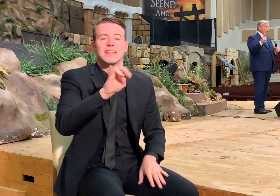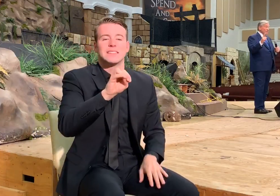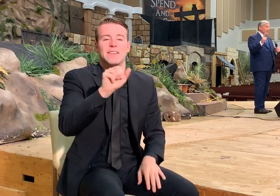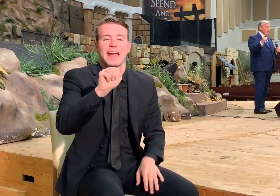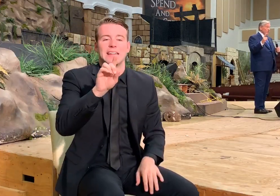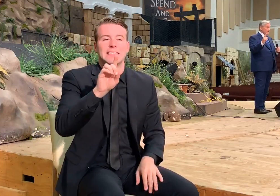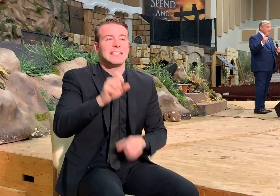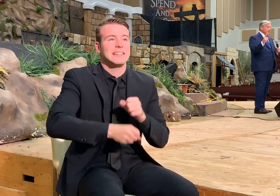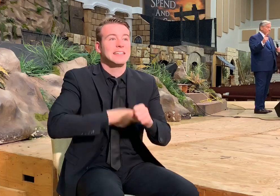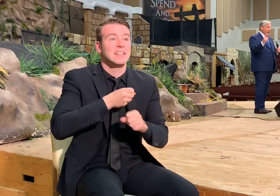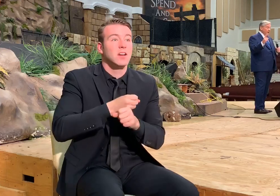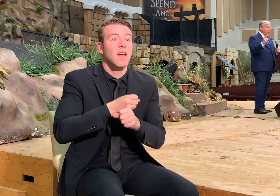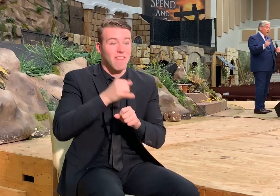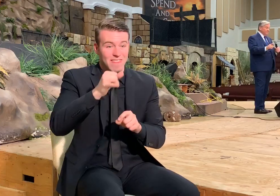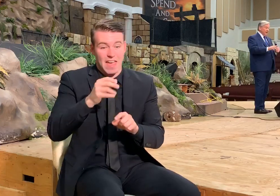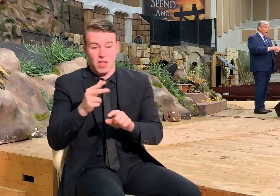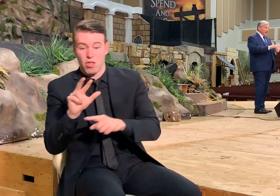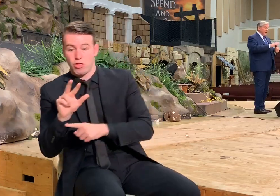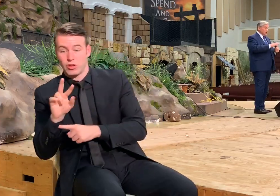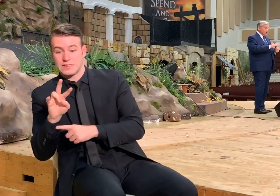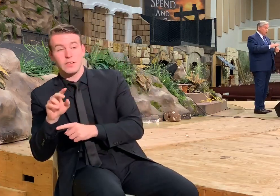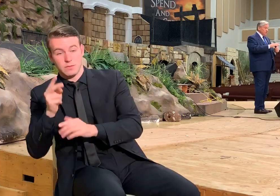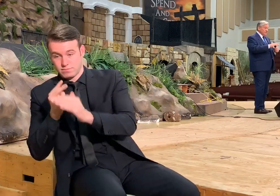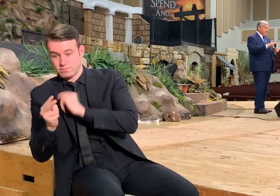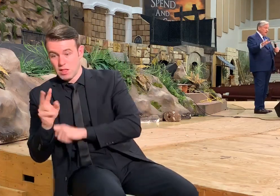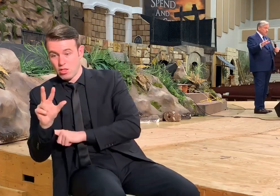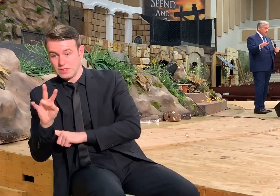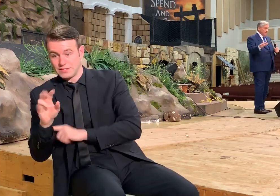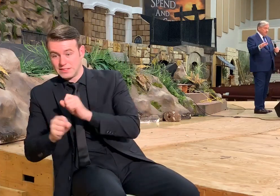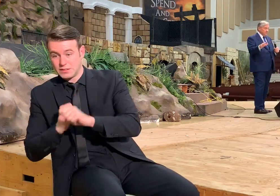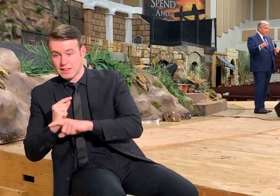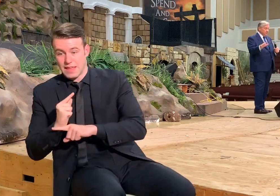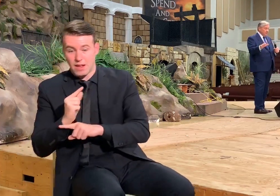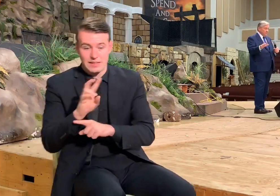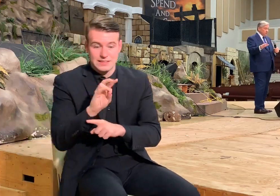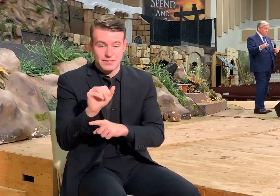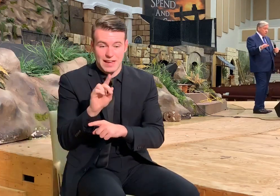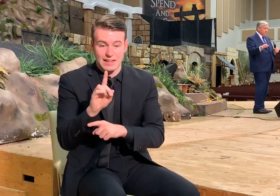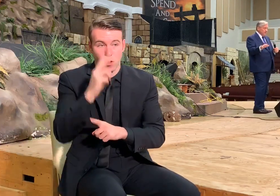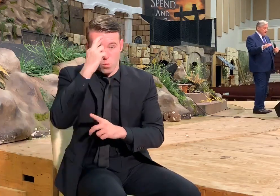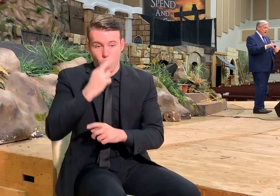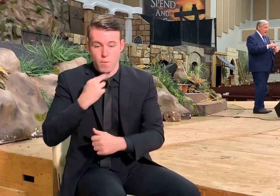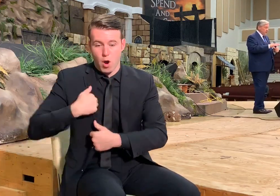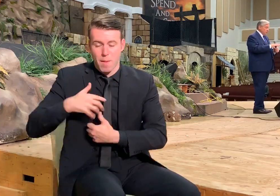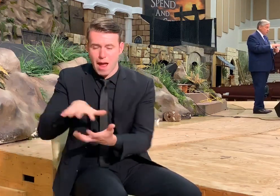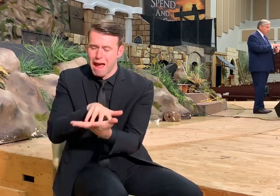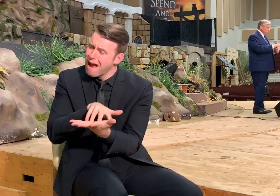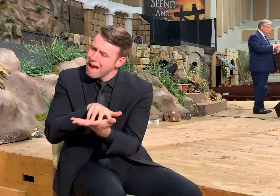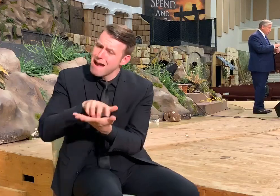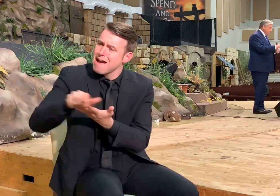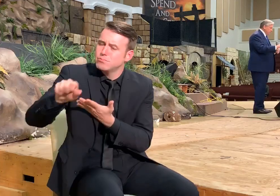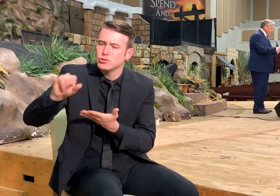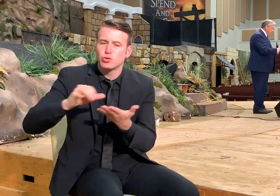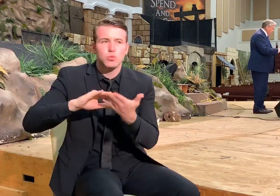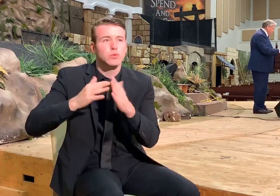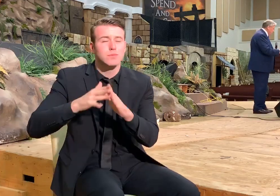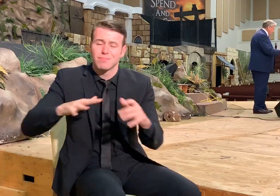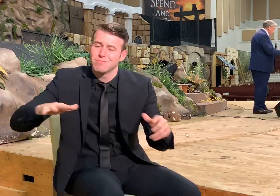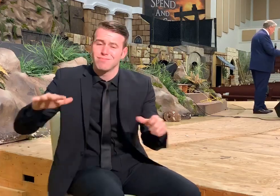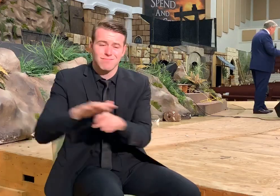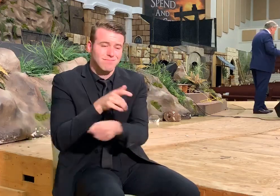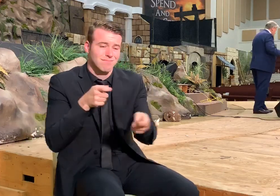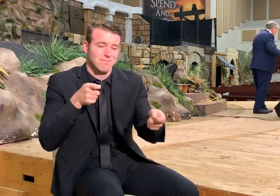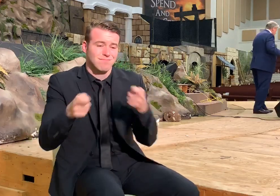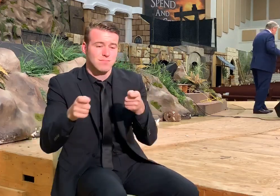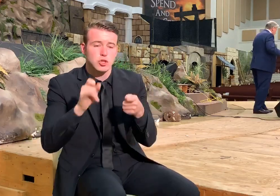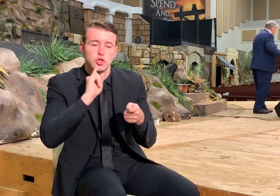when the Roman Empire came in and totally decimated the city of Jerusalem and totally subjugated the